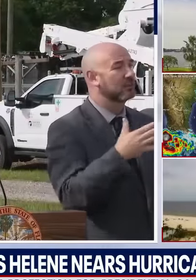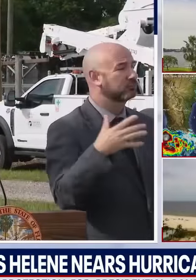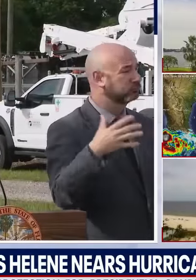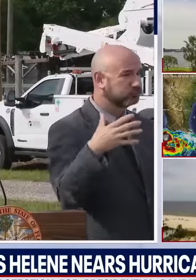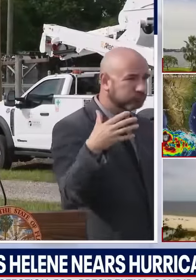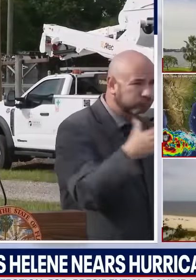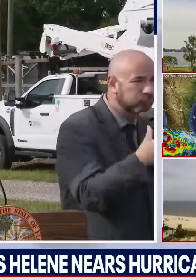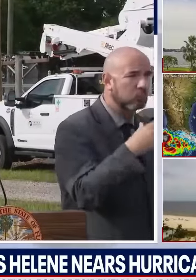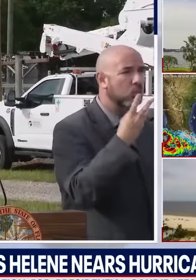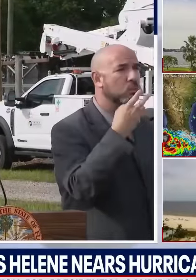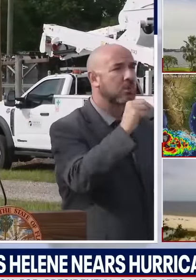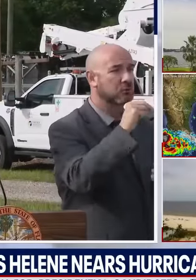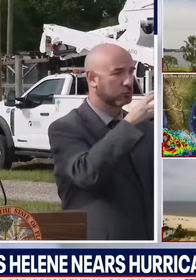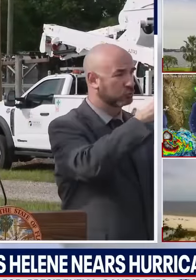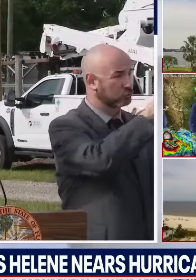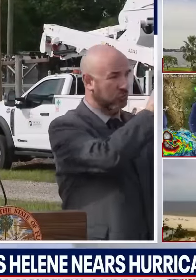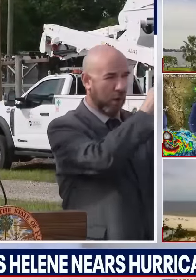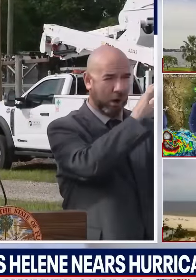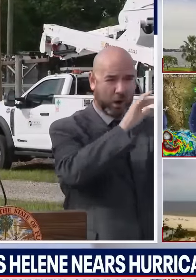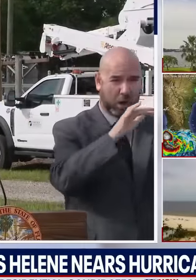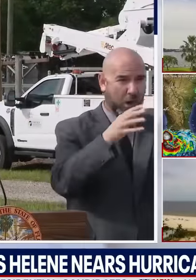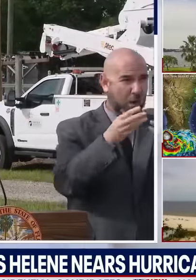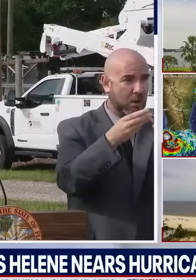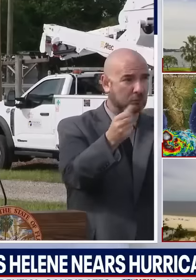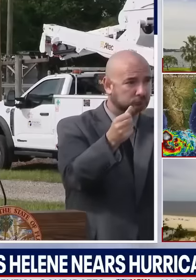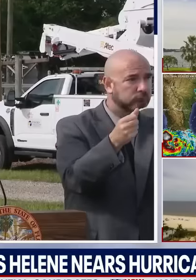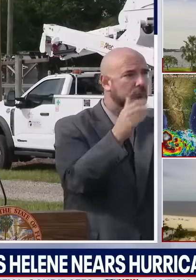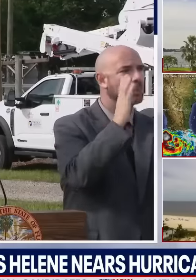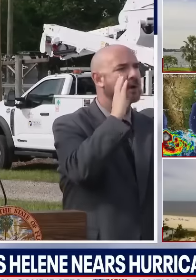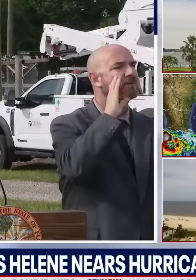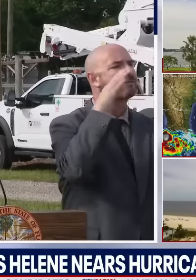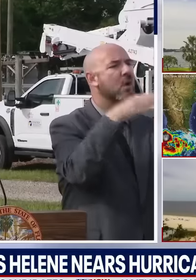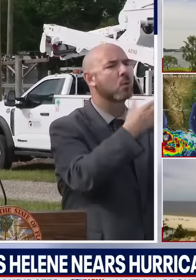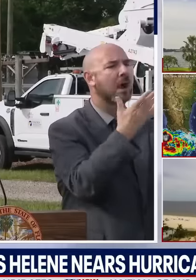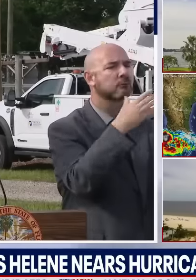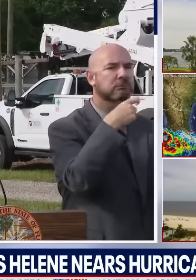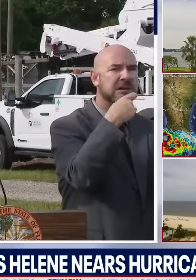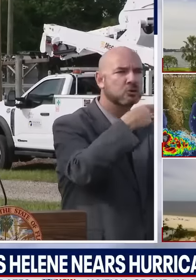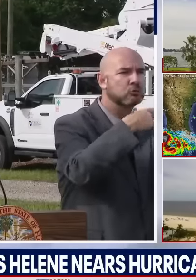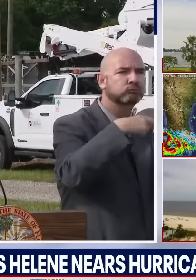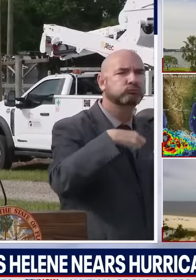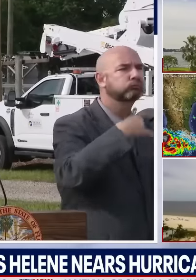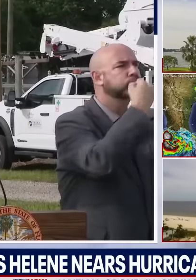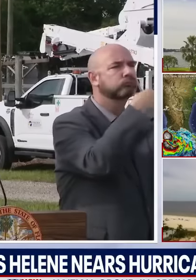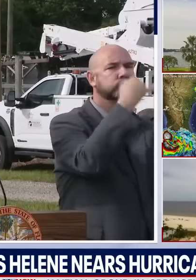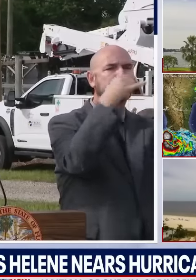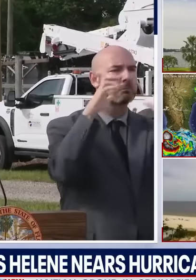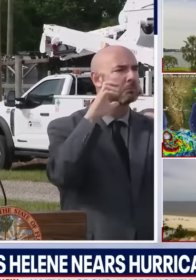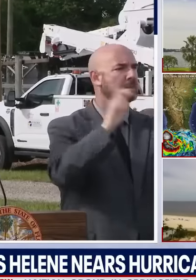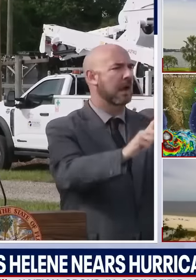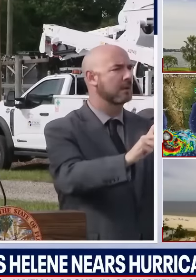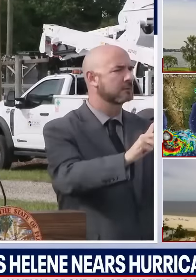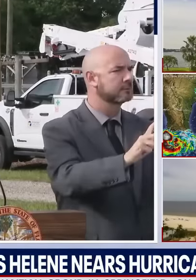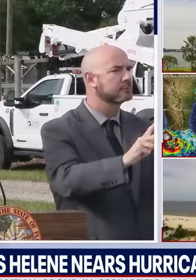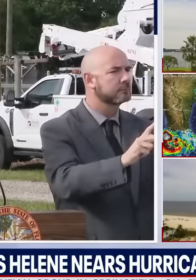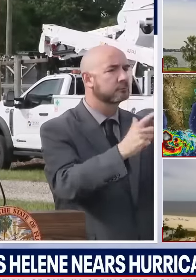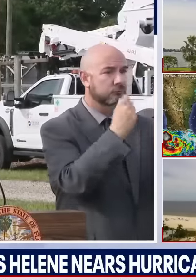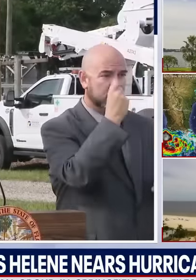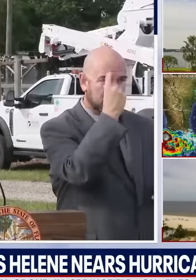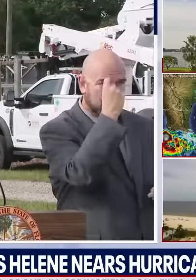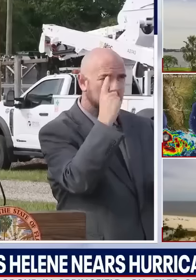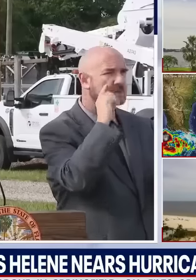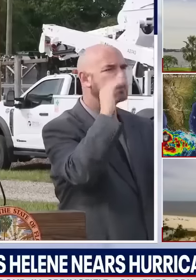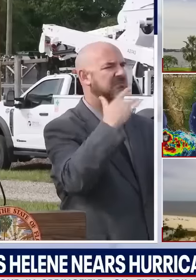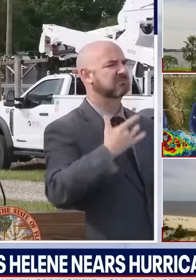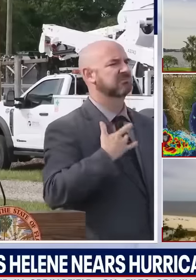go and work on power restoration. It is anticipated that there is going to be power outages, so